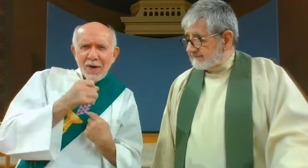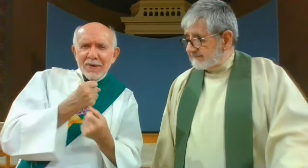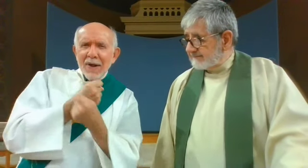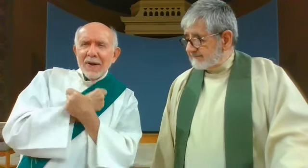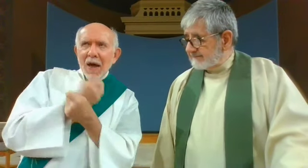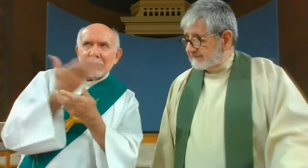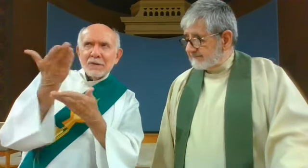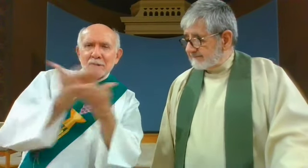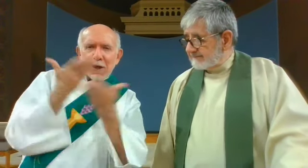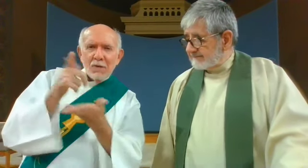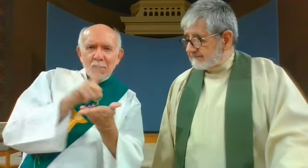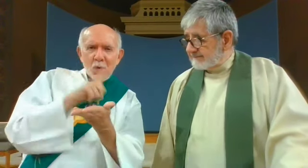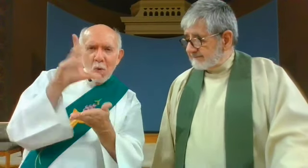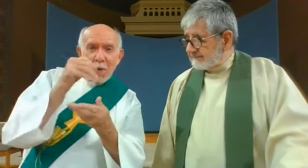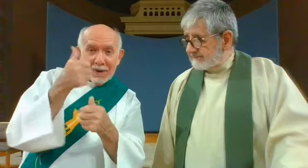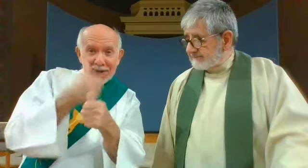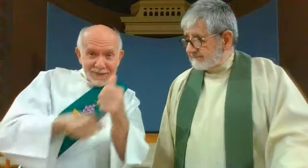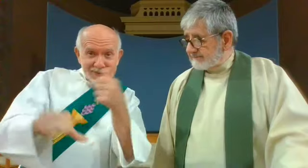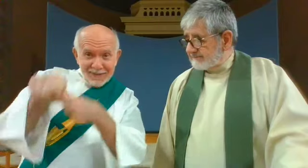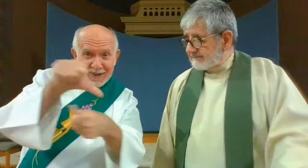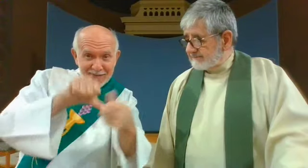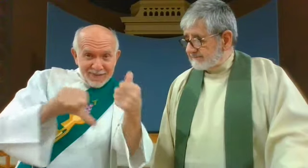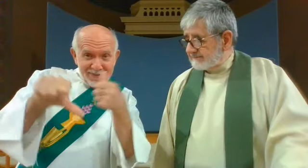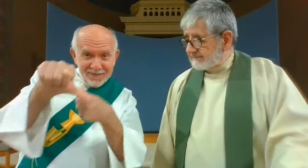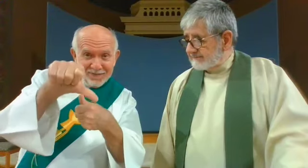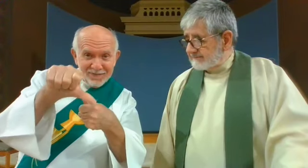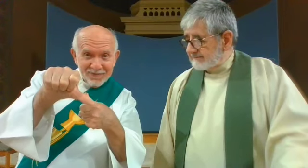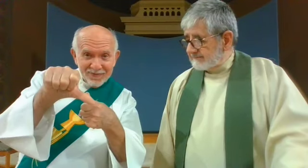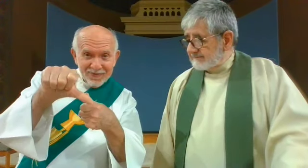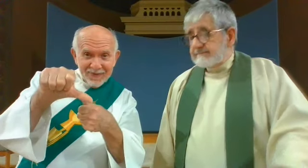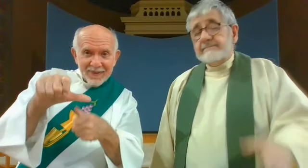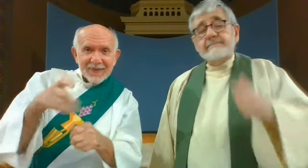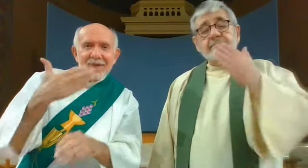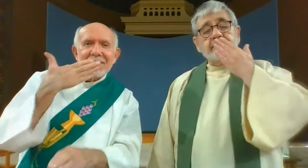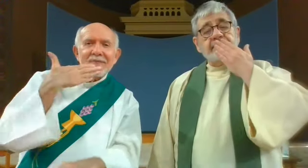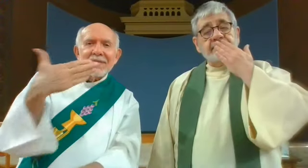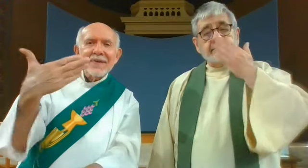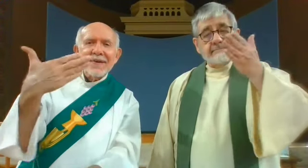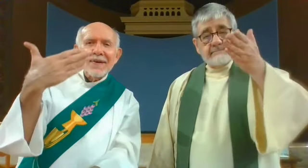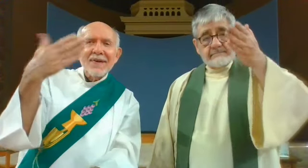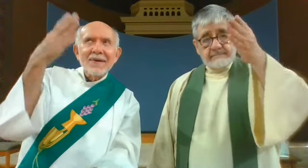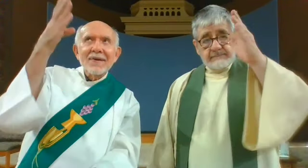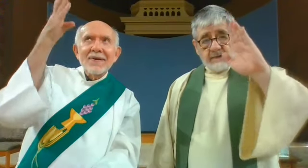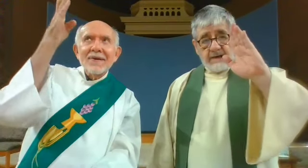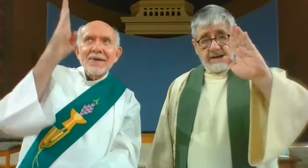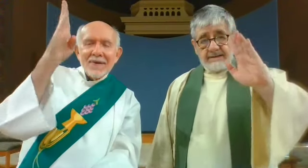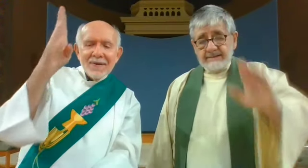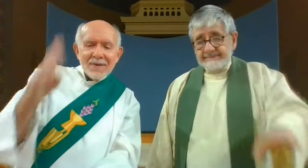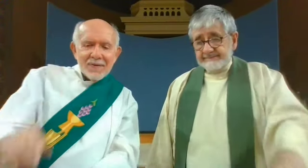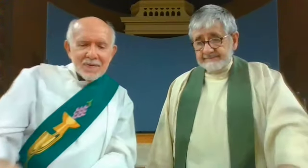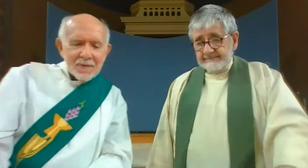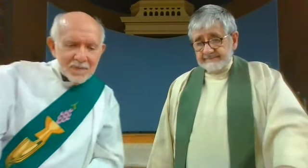heart, and love in service to the Lord and each other. Thanks be to God.